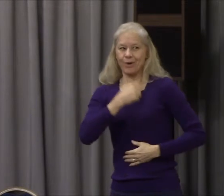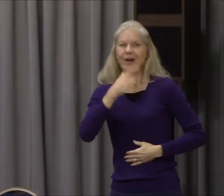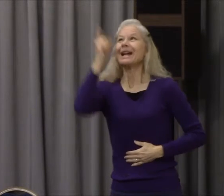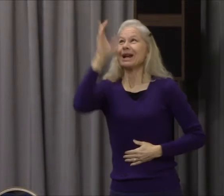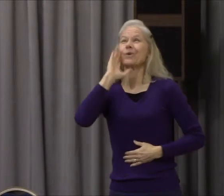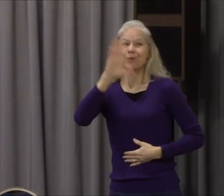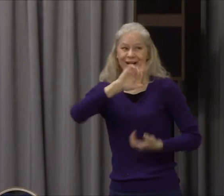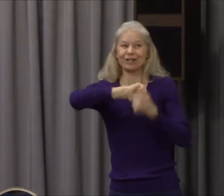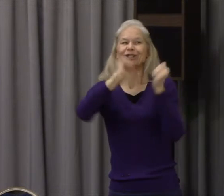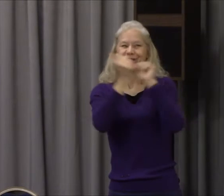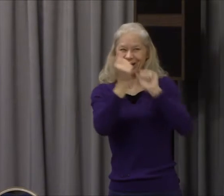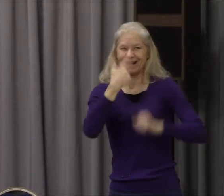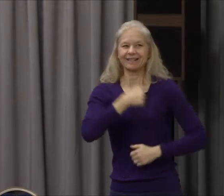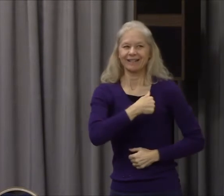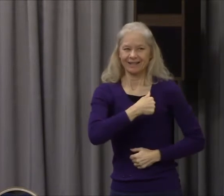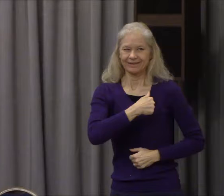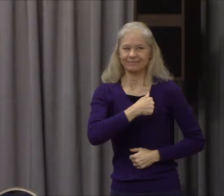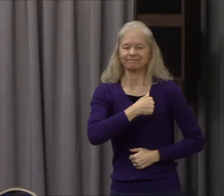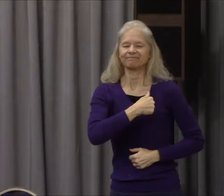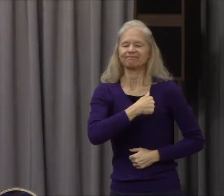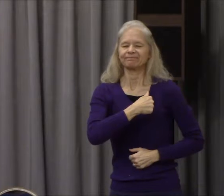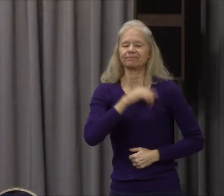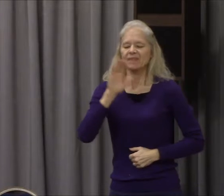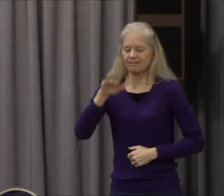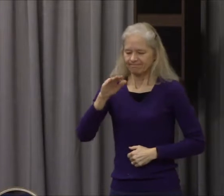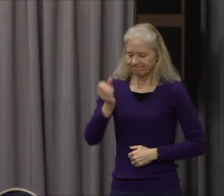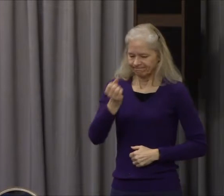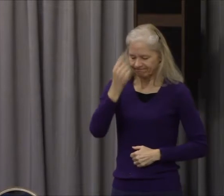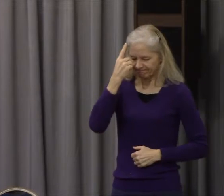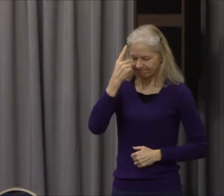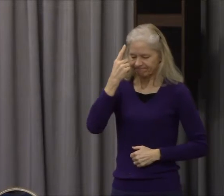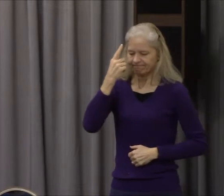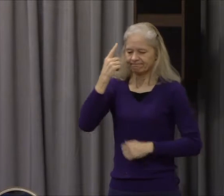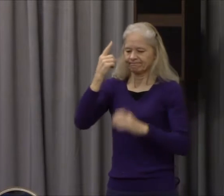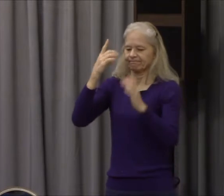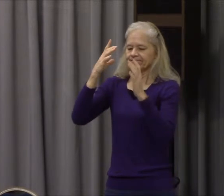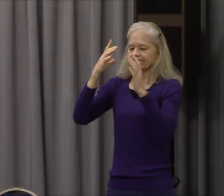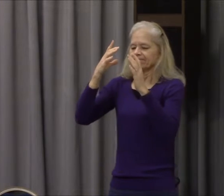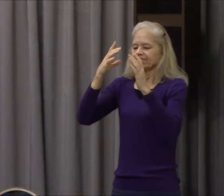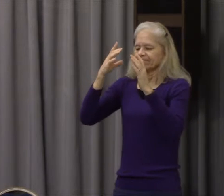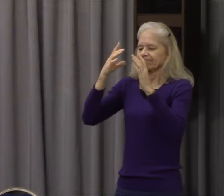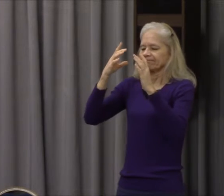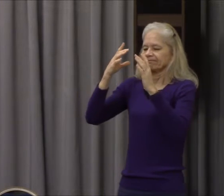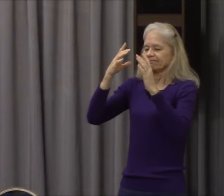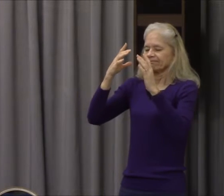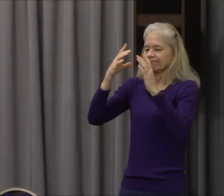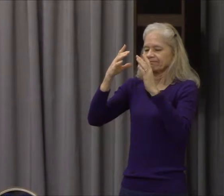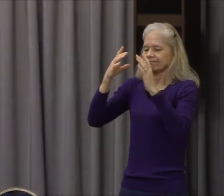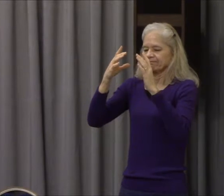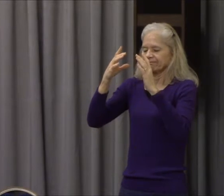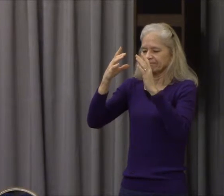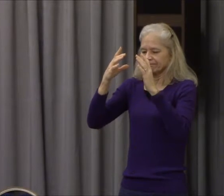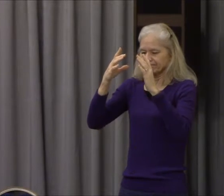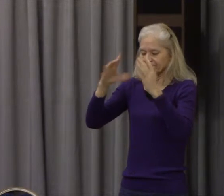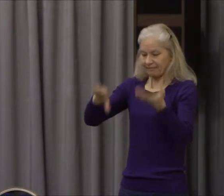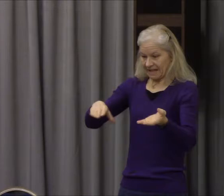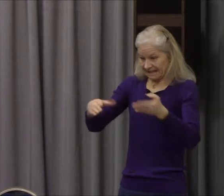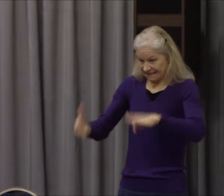The sting of death is sin, and the strength of sin is the law.